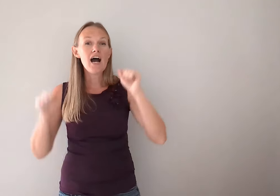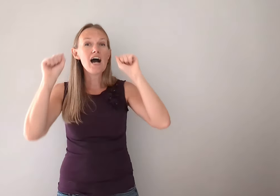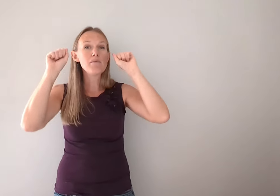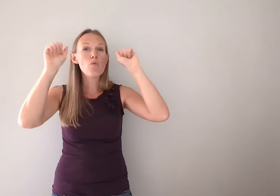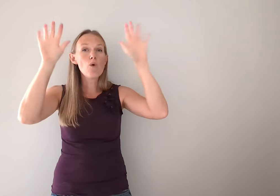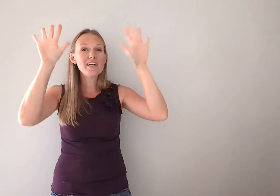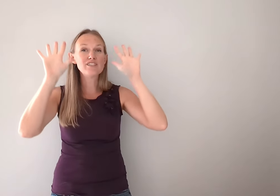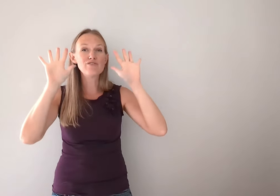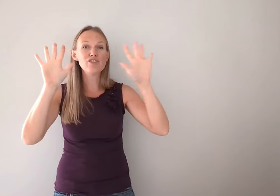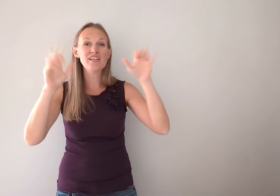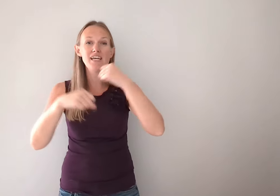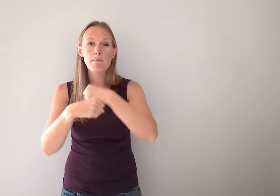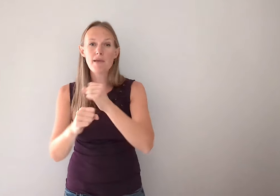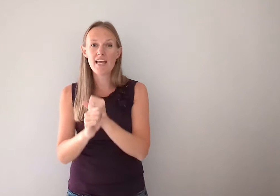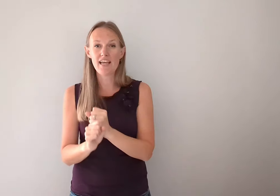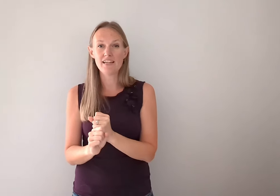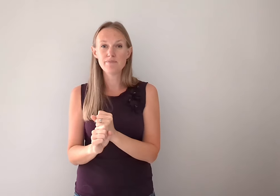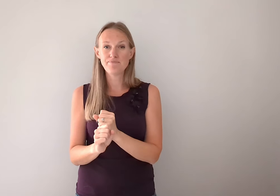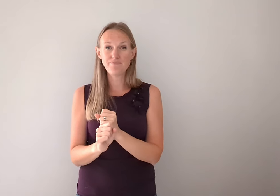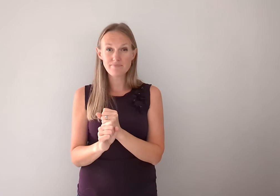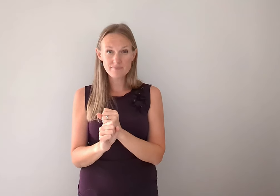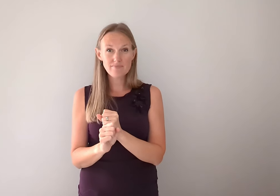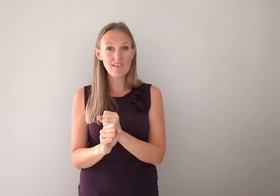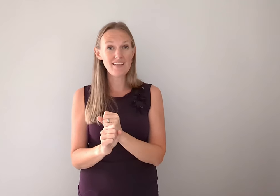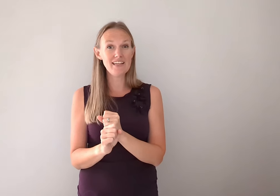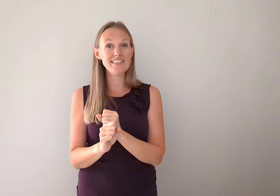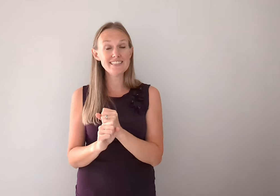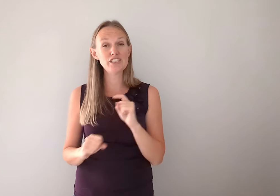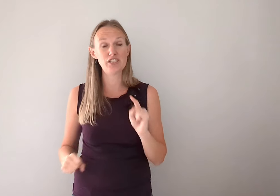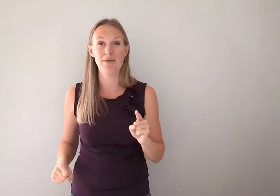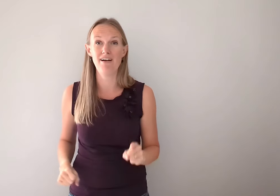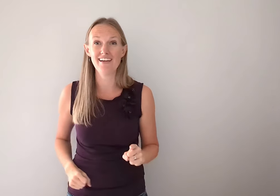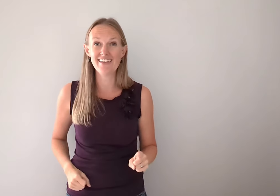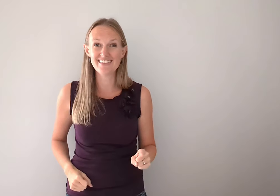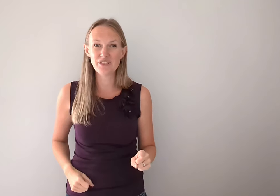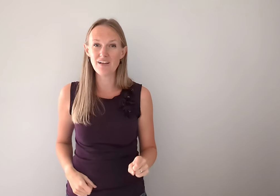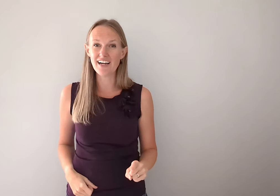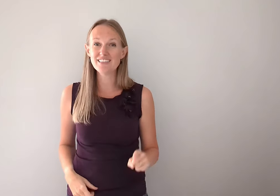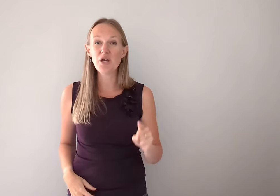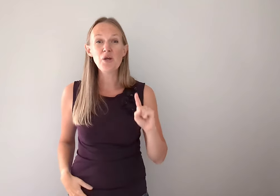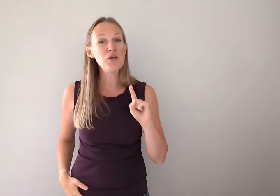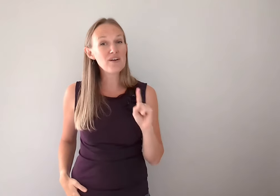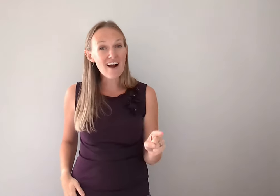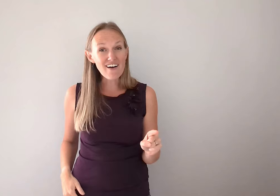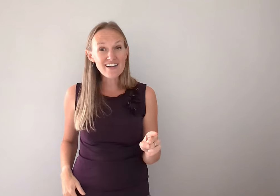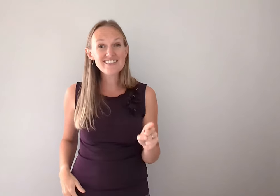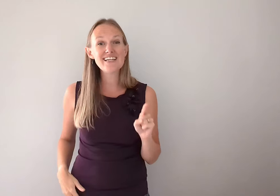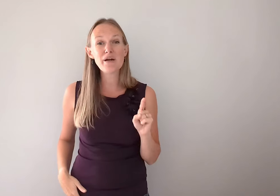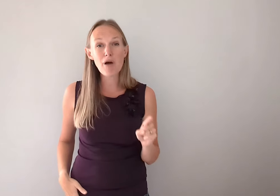I'm wonderfully made. And then this is the tricky part. Okay. These two lines. You're an artist and a